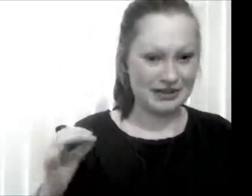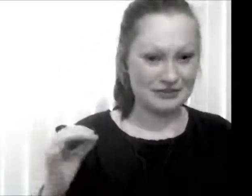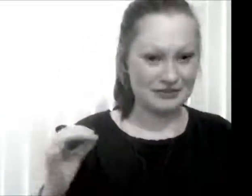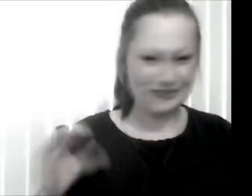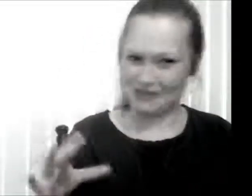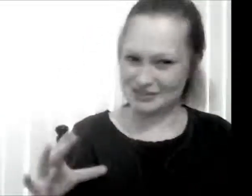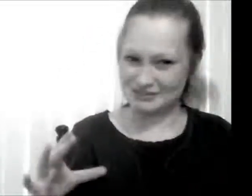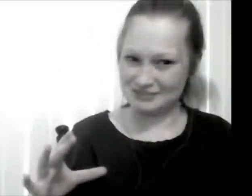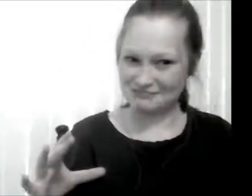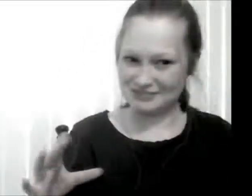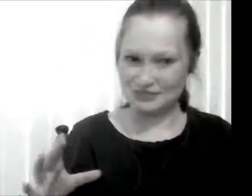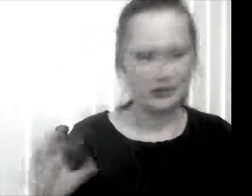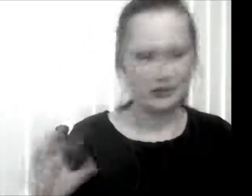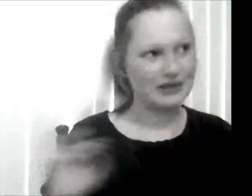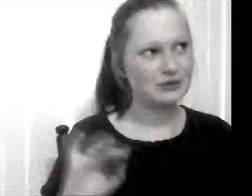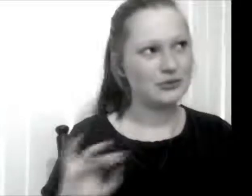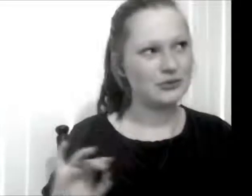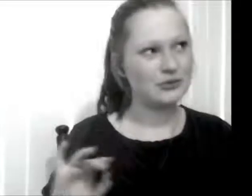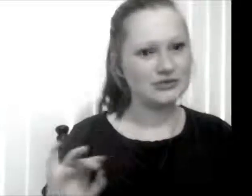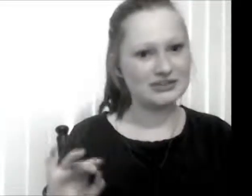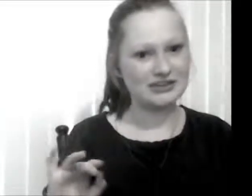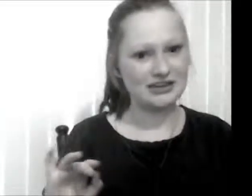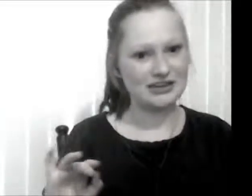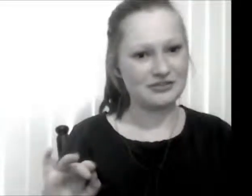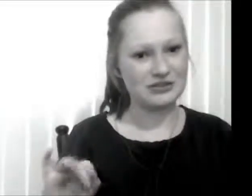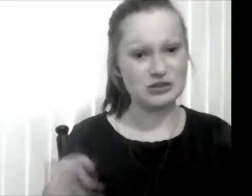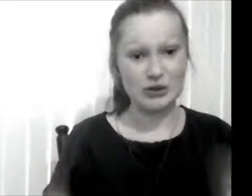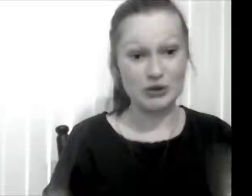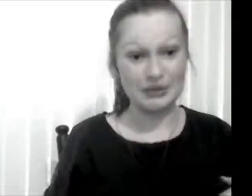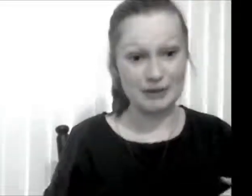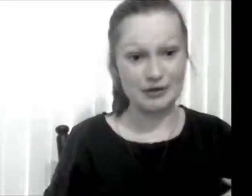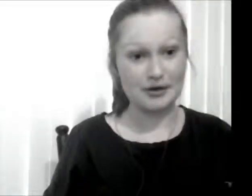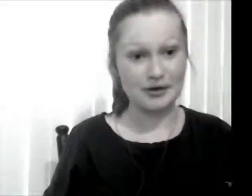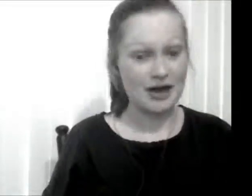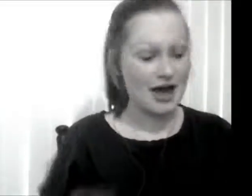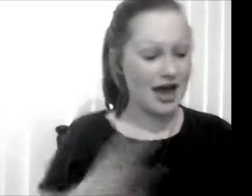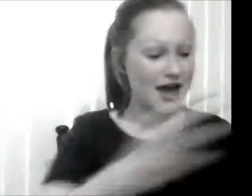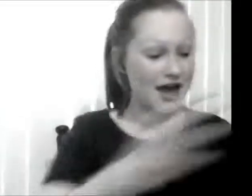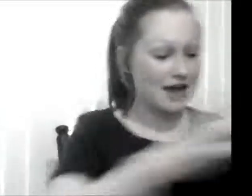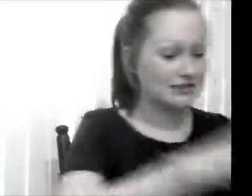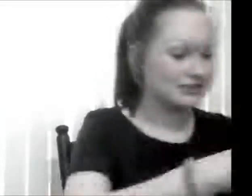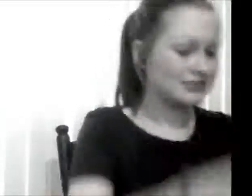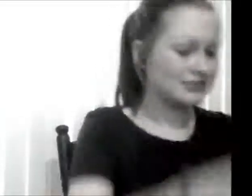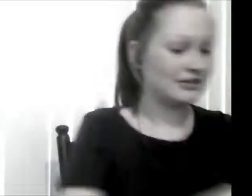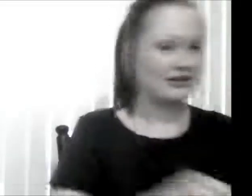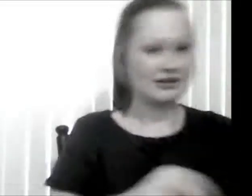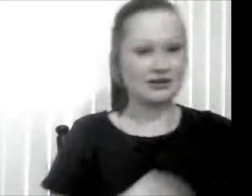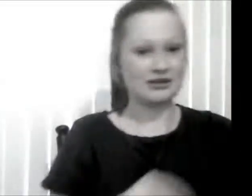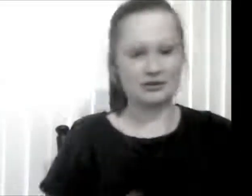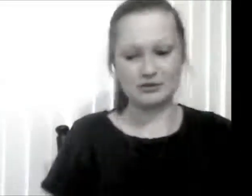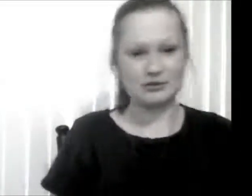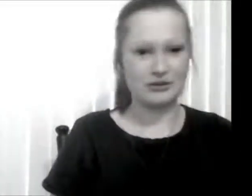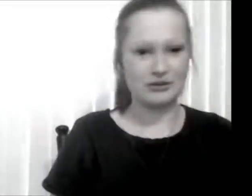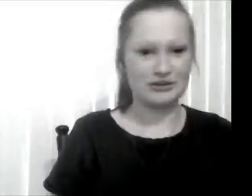flowers for like your walls and stuff using toilet paper and well hot quick on.